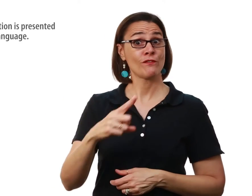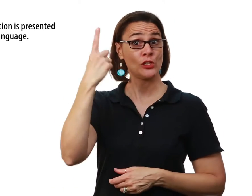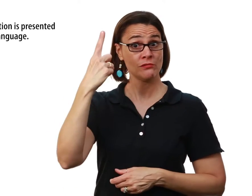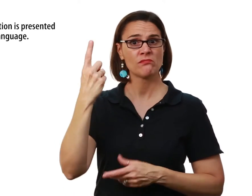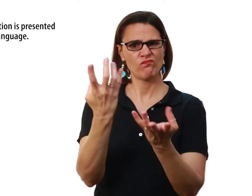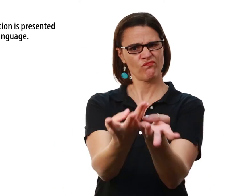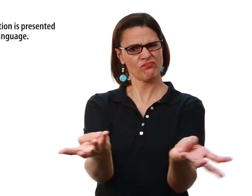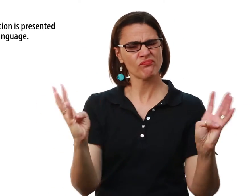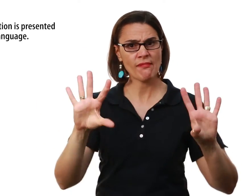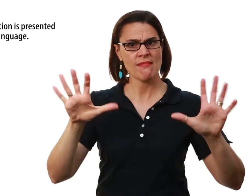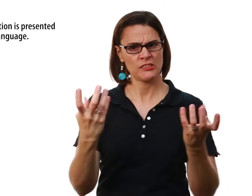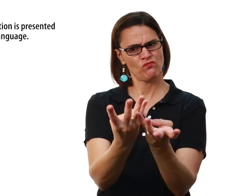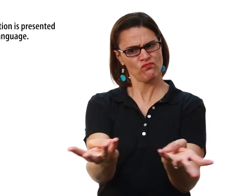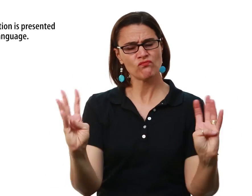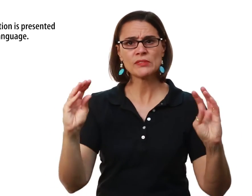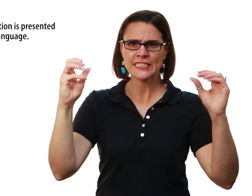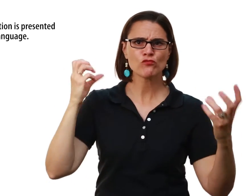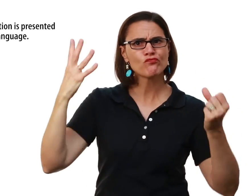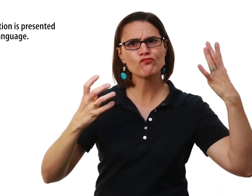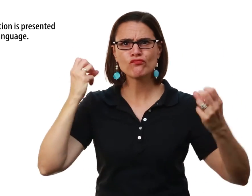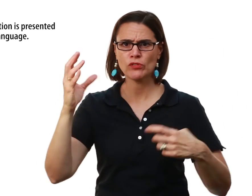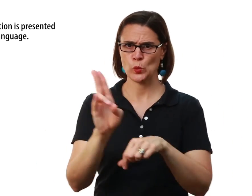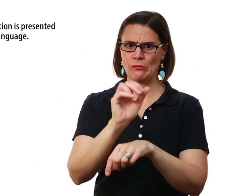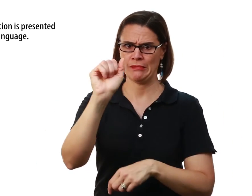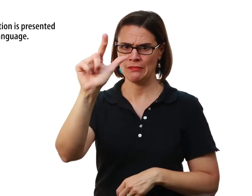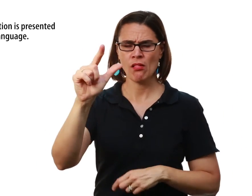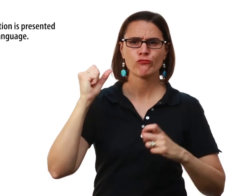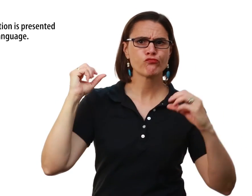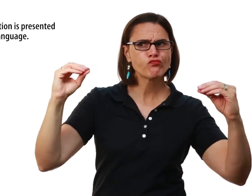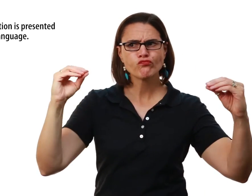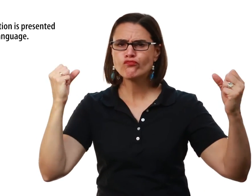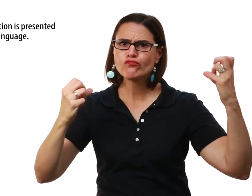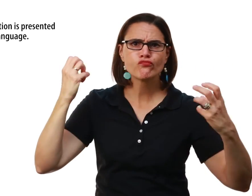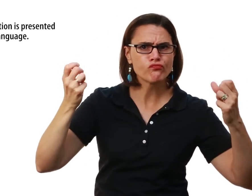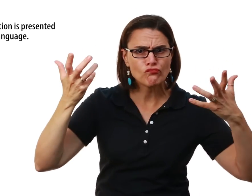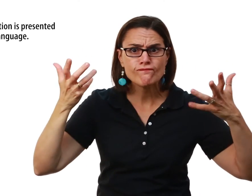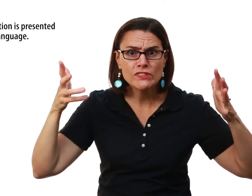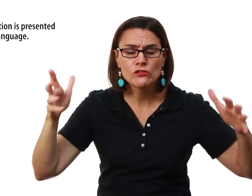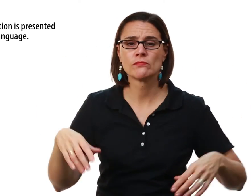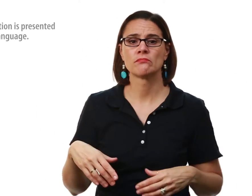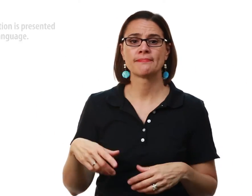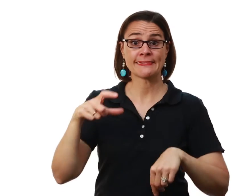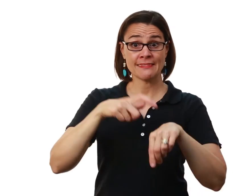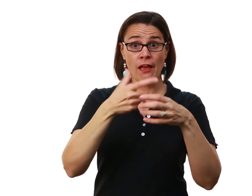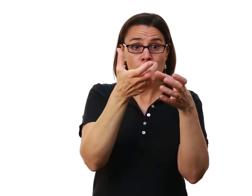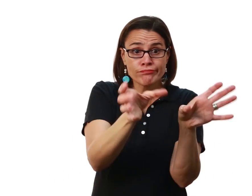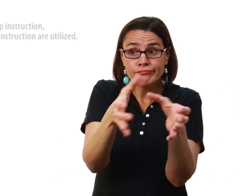In a class, you may first have the teacher using whole group instruction And using ASL to teach After that is over, they may go